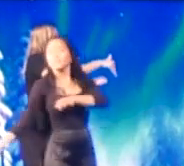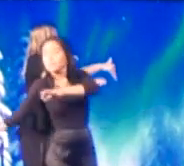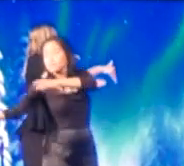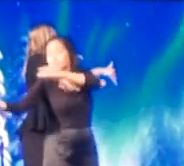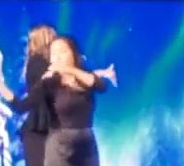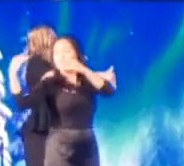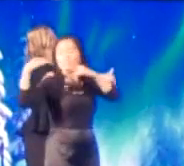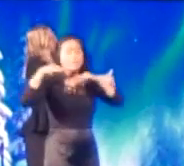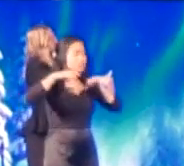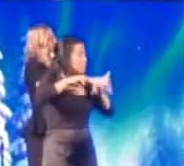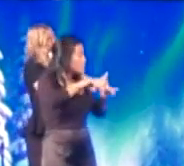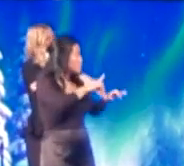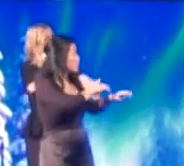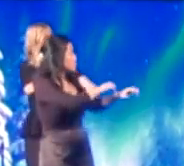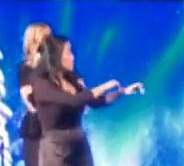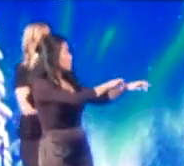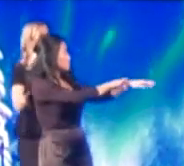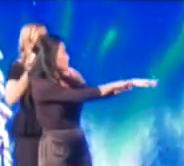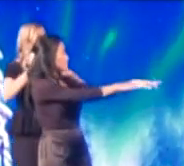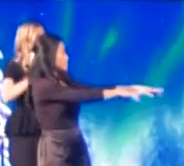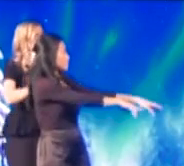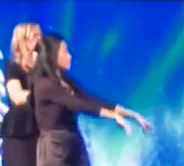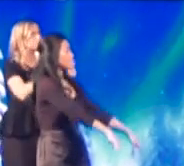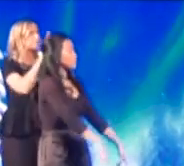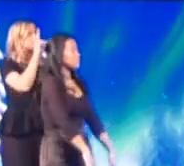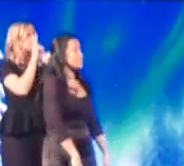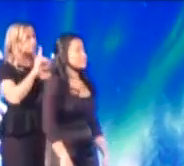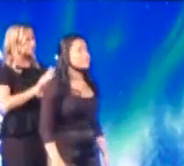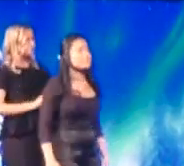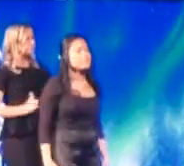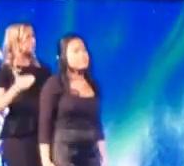For all He's coming